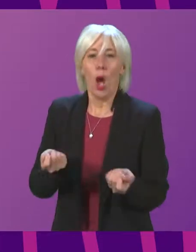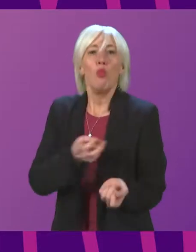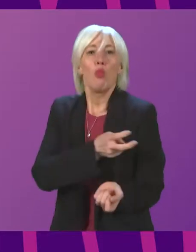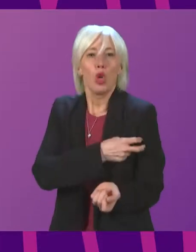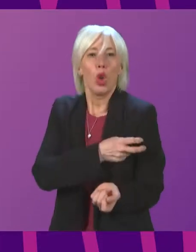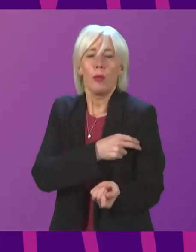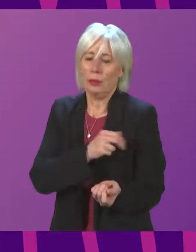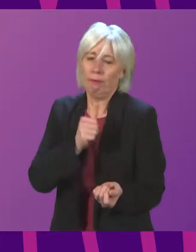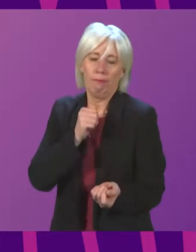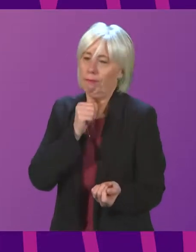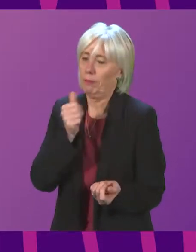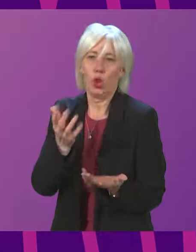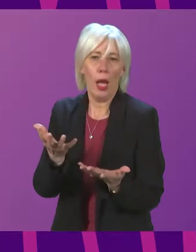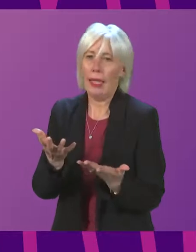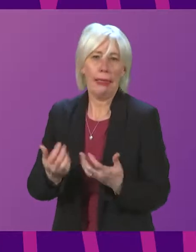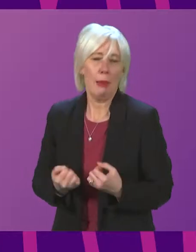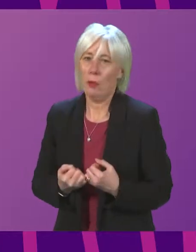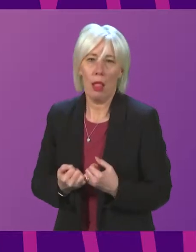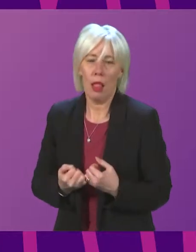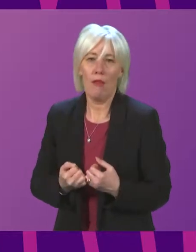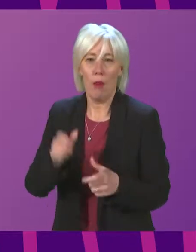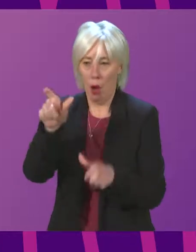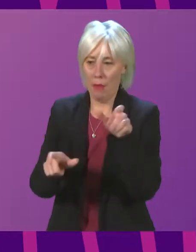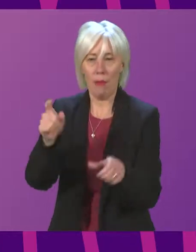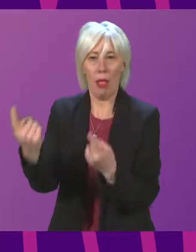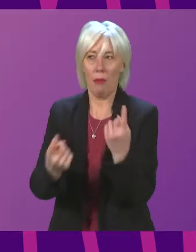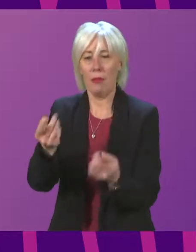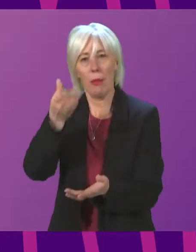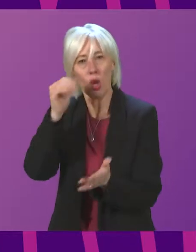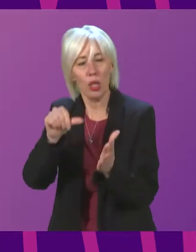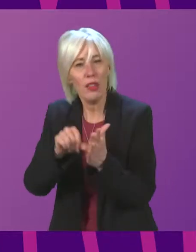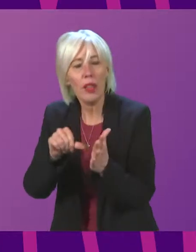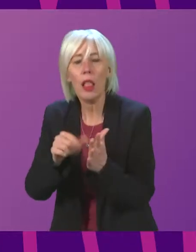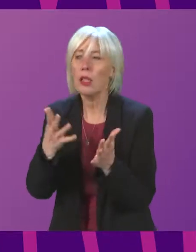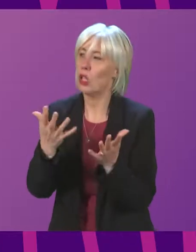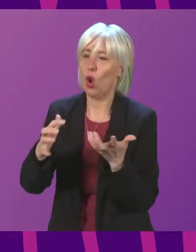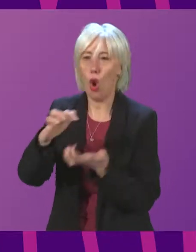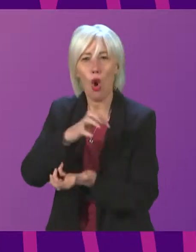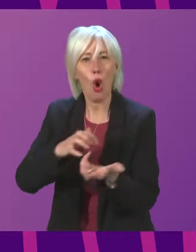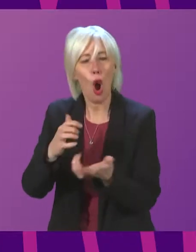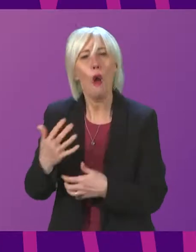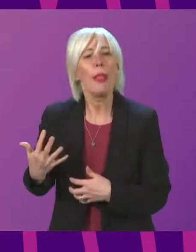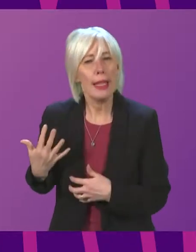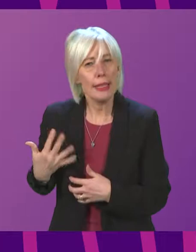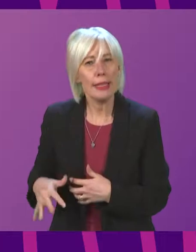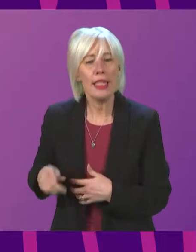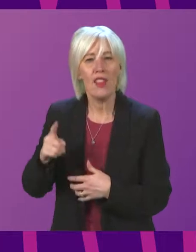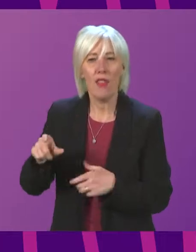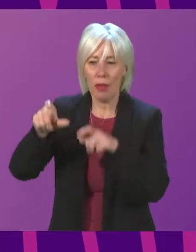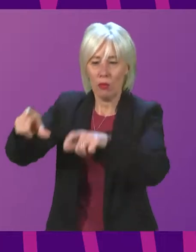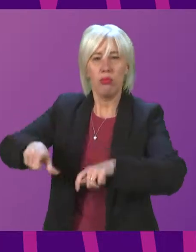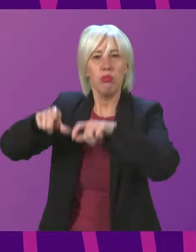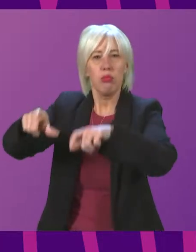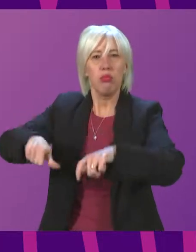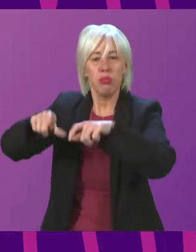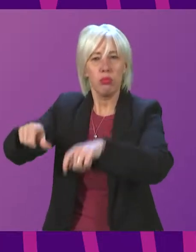is completely unacceptable for people with learning disabilities and more complex needs to spend long periods of